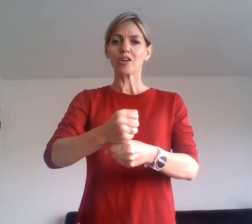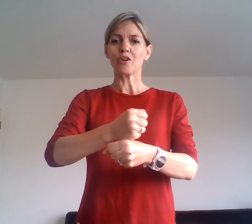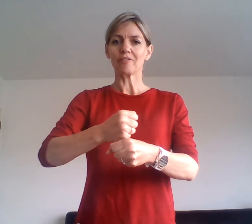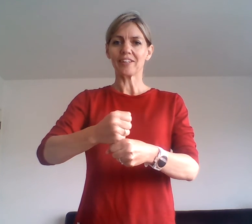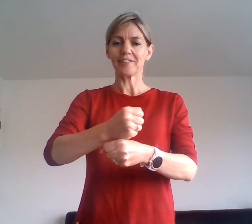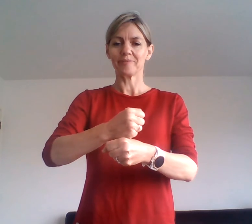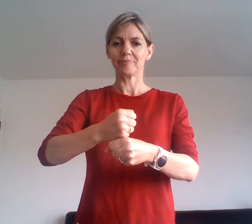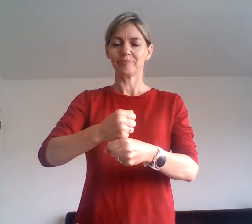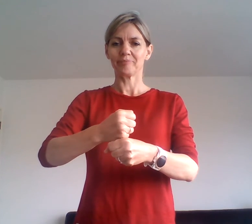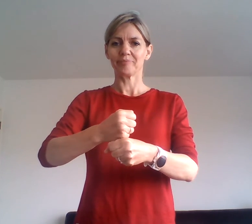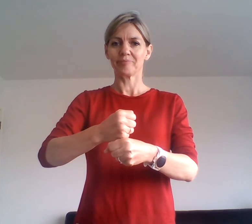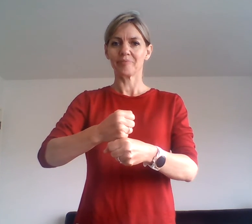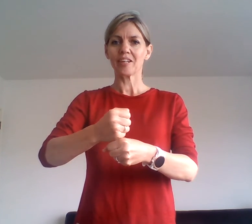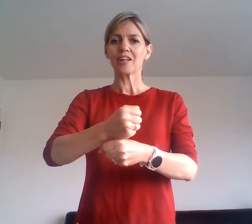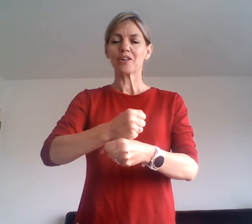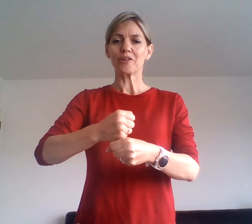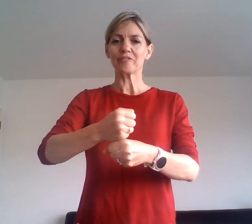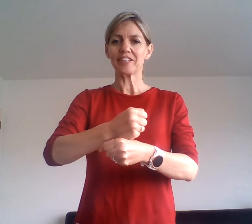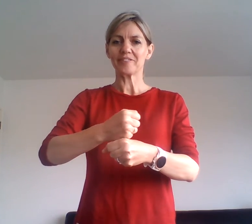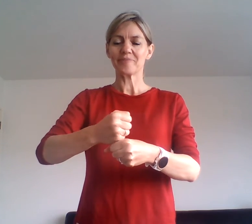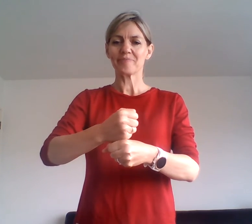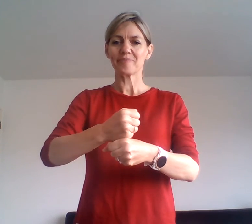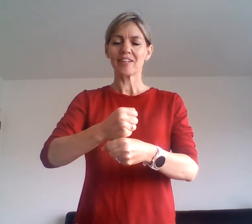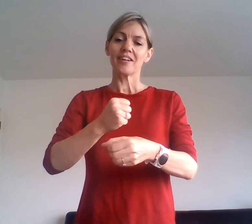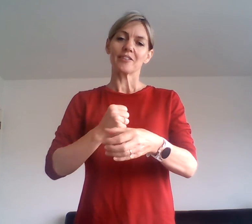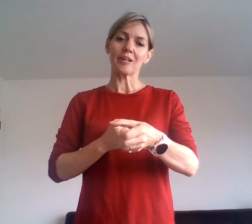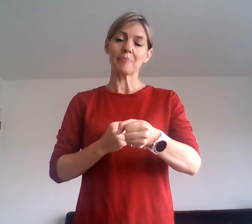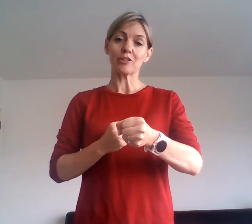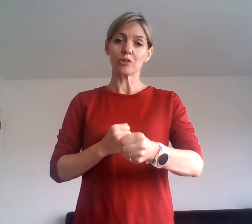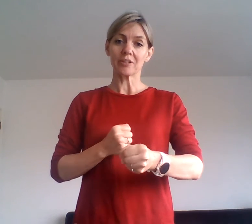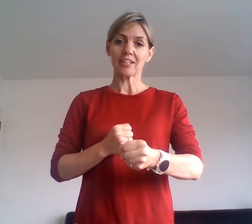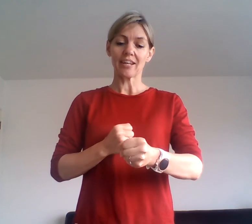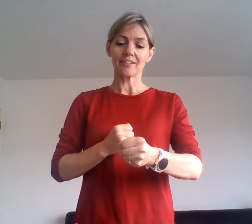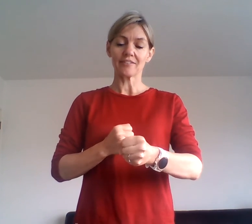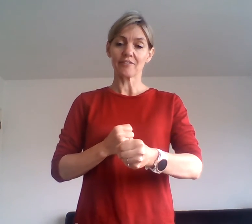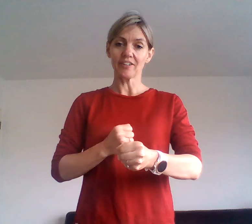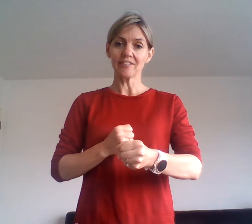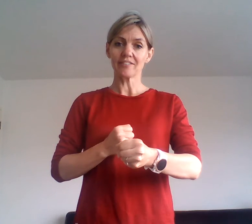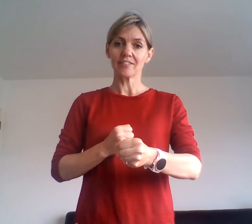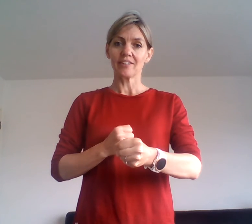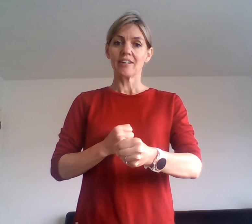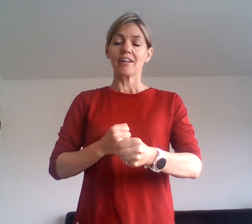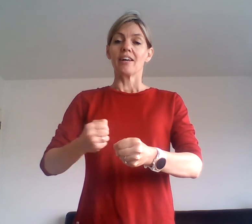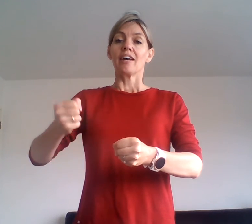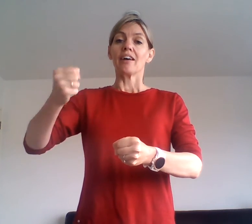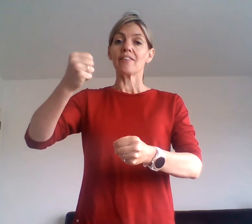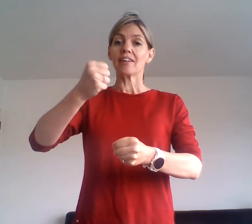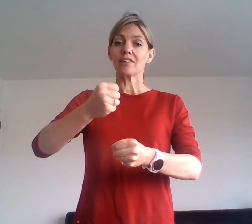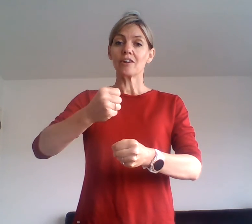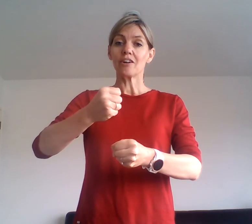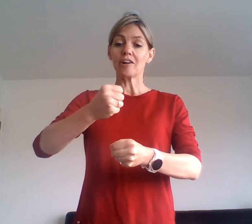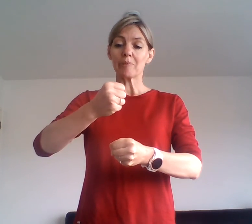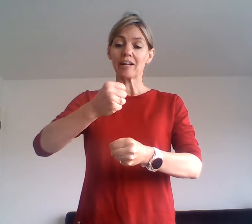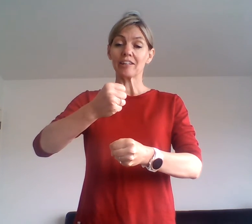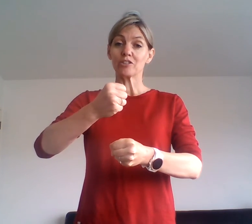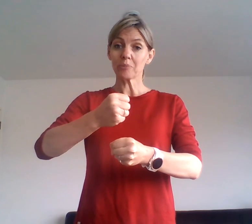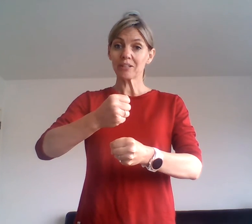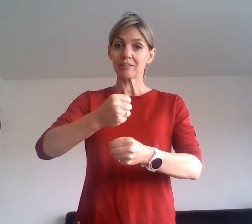Coffee. Coffee. So I have my dominant hand as a fist and then my dominant,